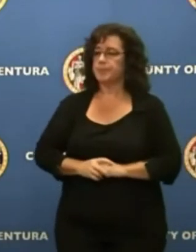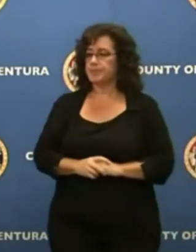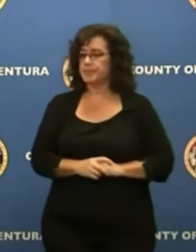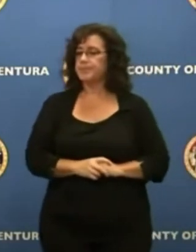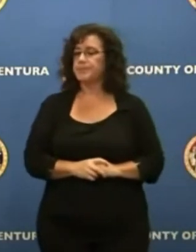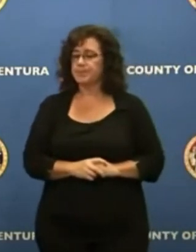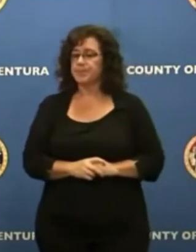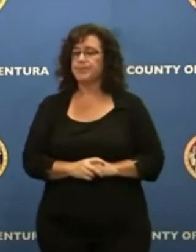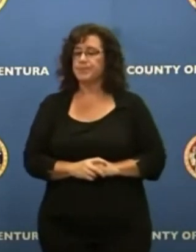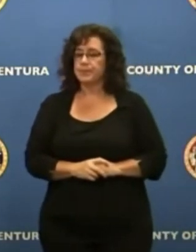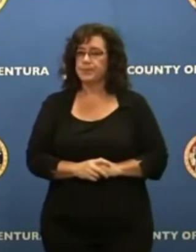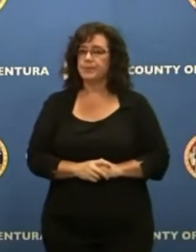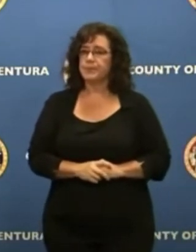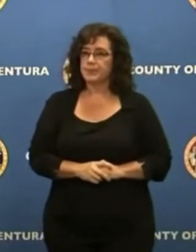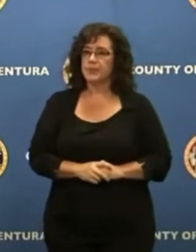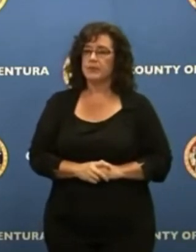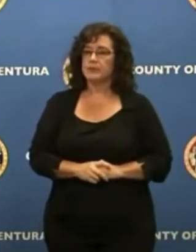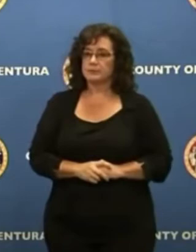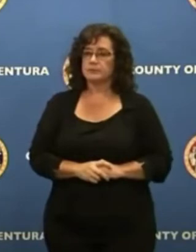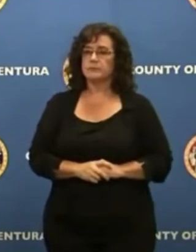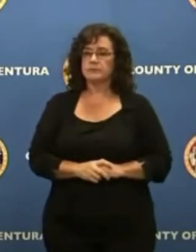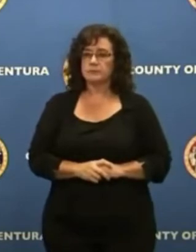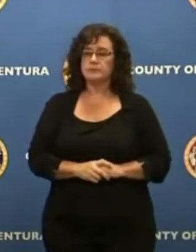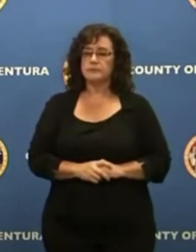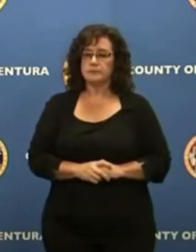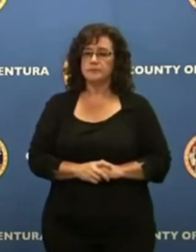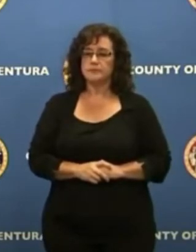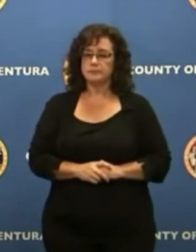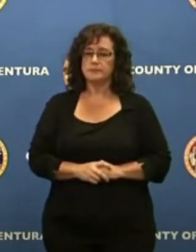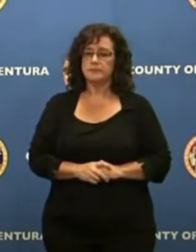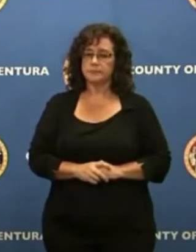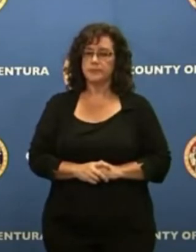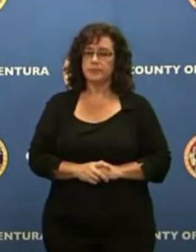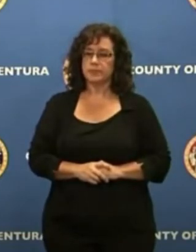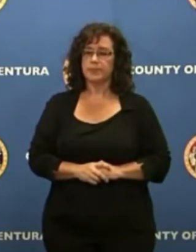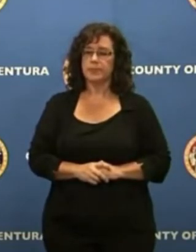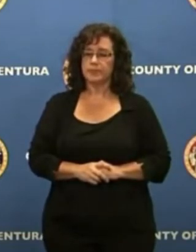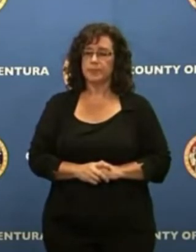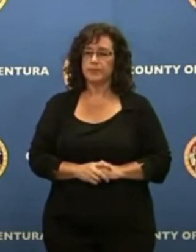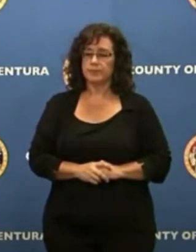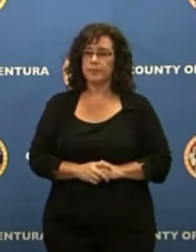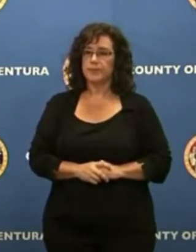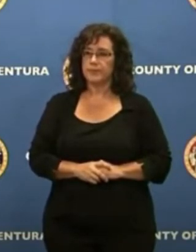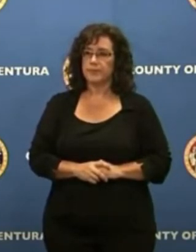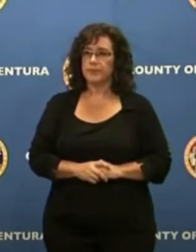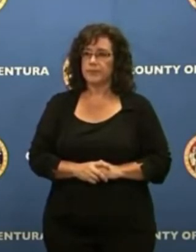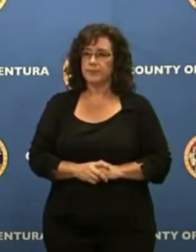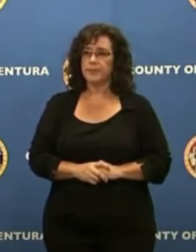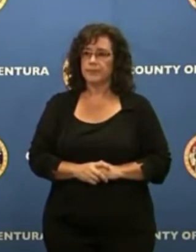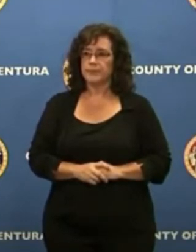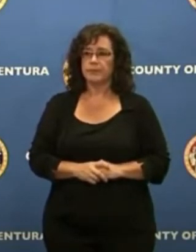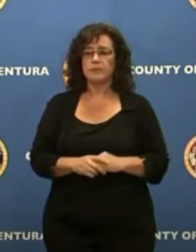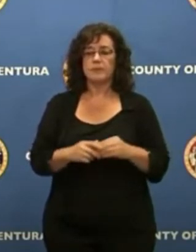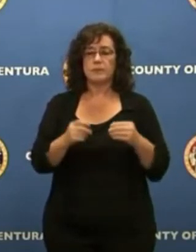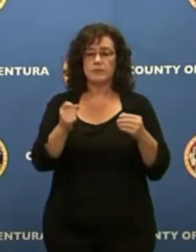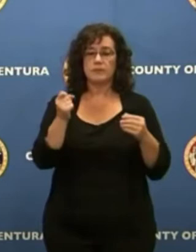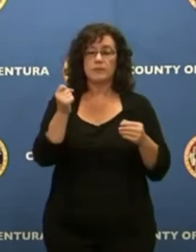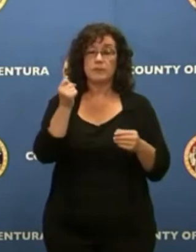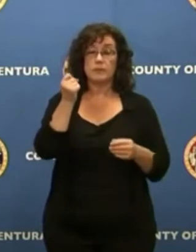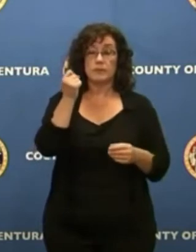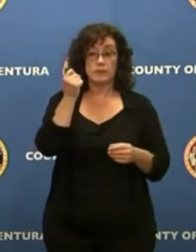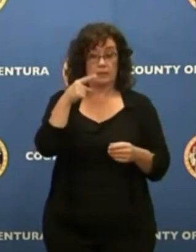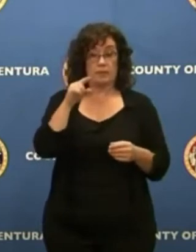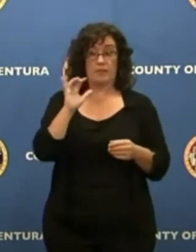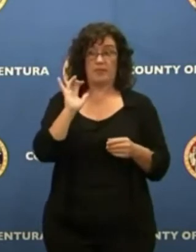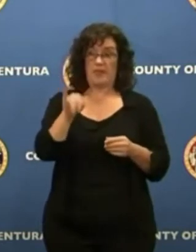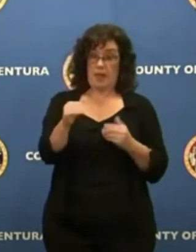There are – it's not just our county that's bringing more people on. There are going to be thousands of people hired who